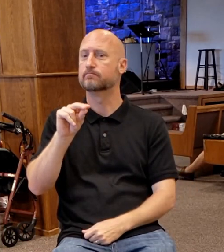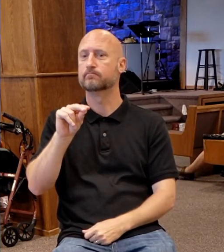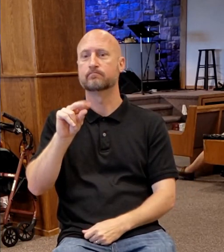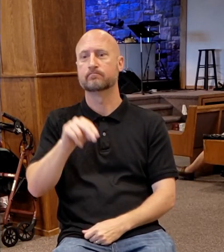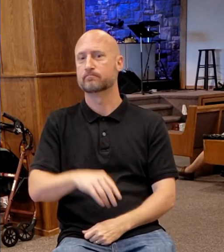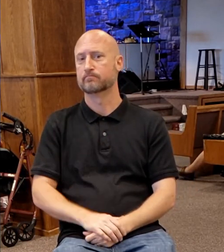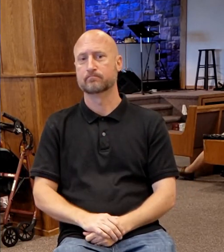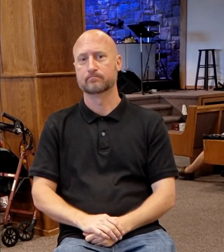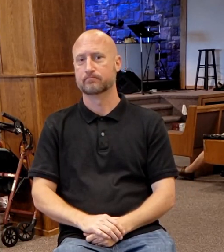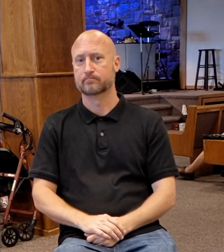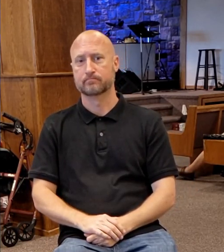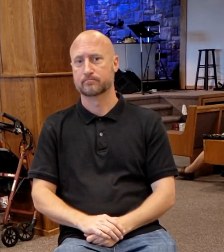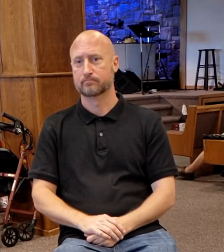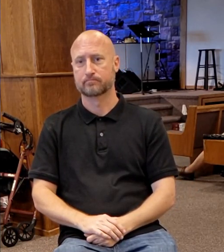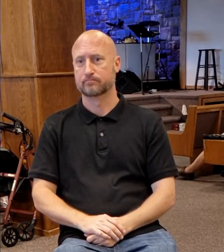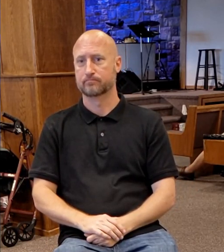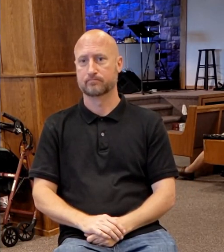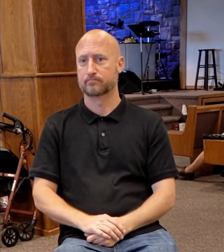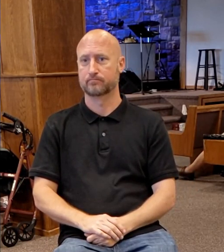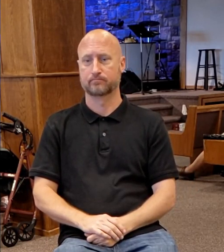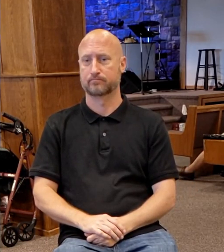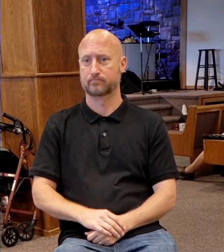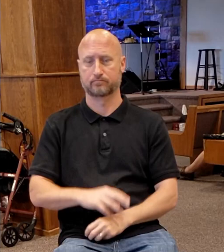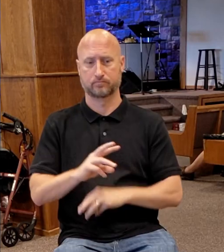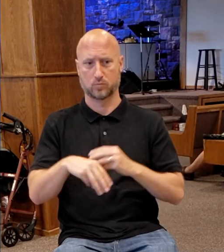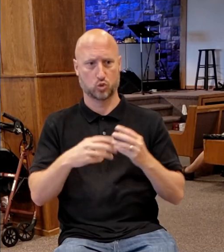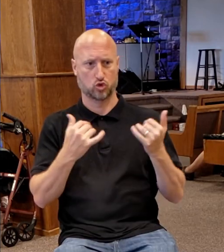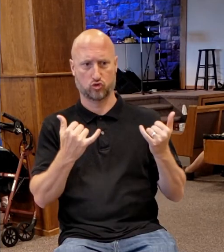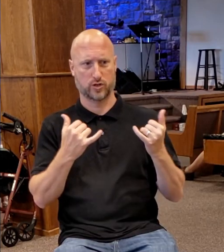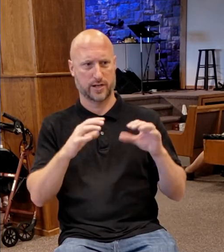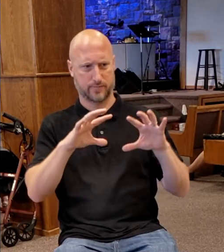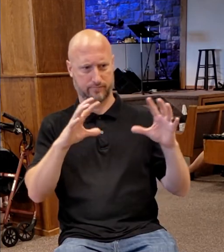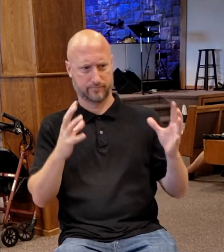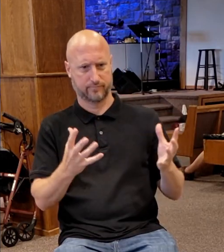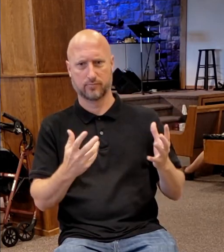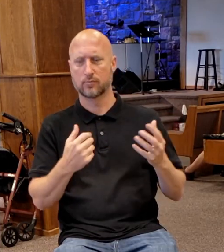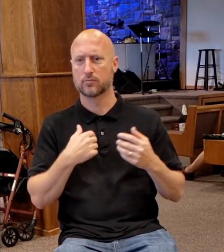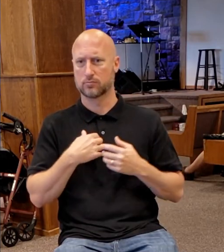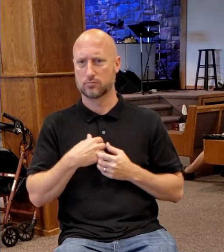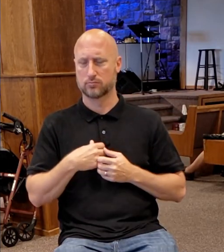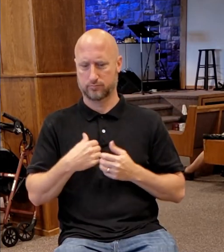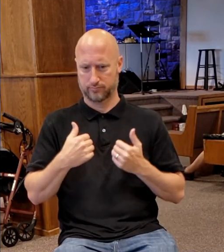In the harvest field of humanity right now. It's pure evil.